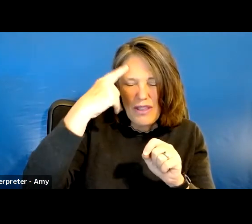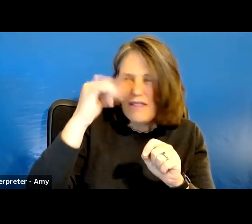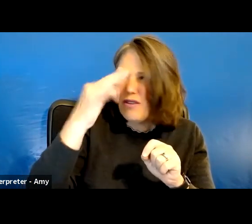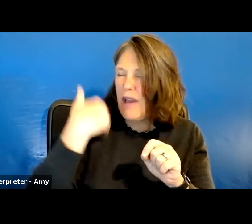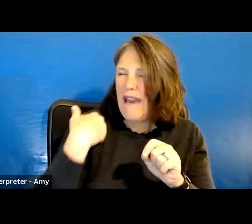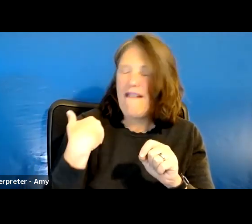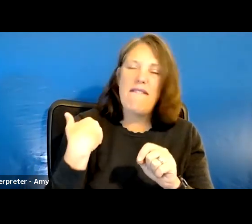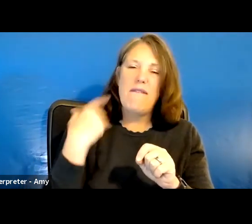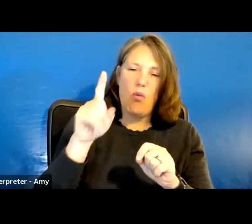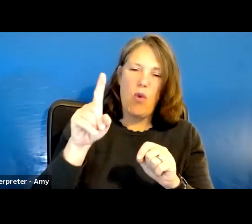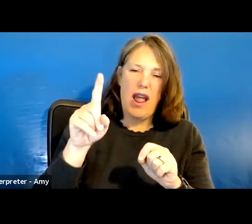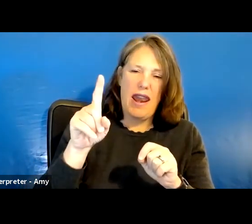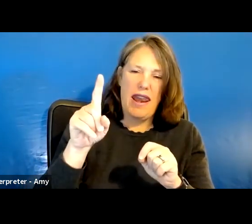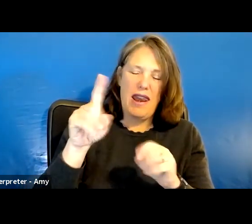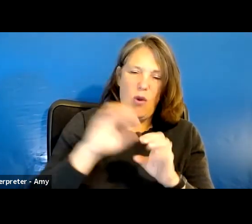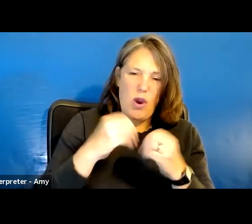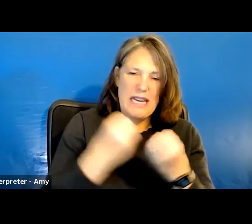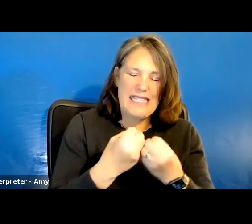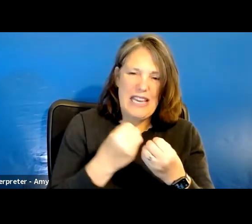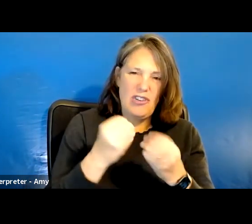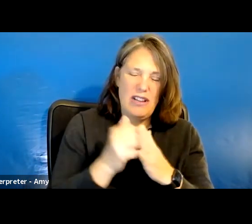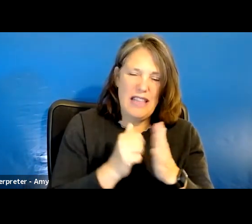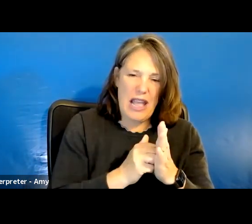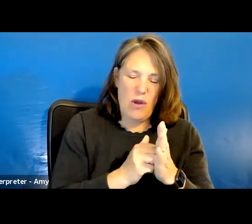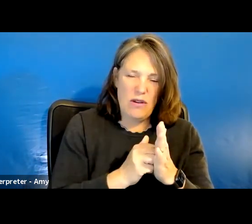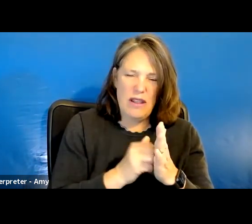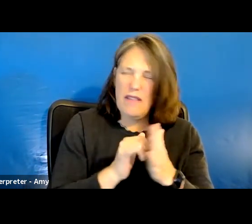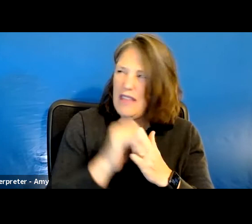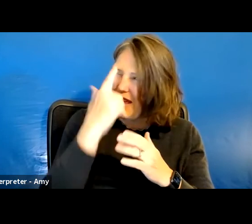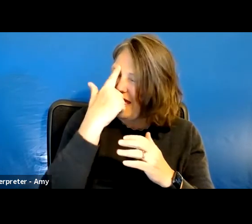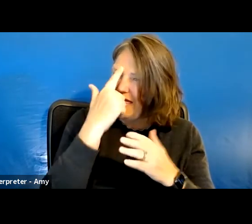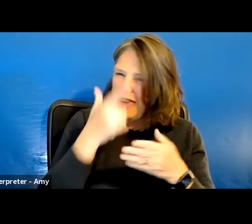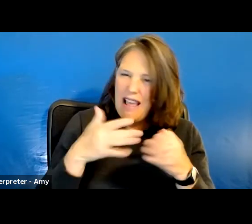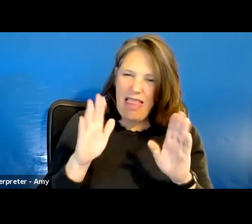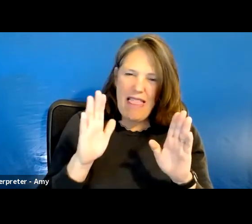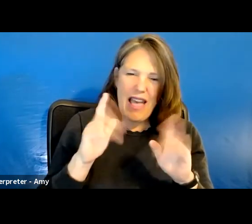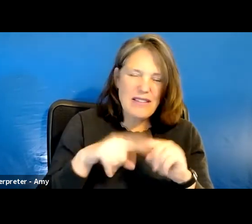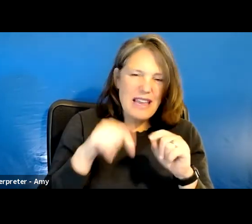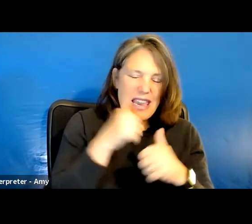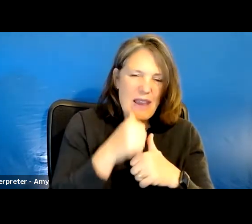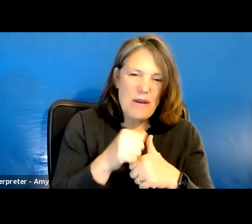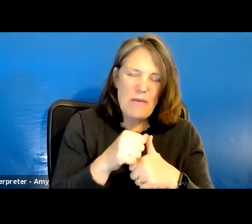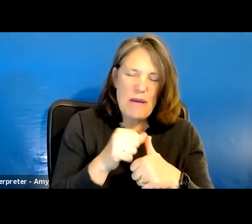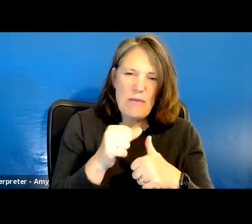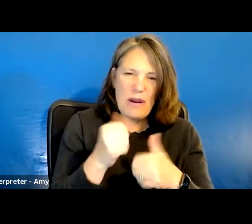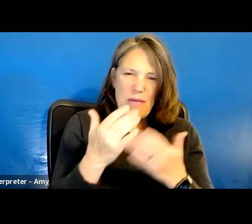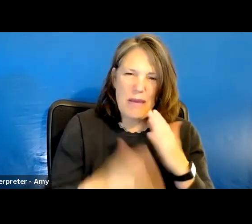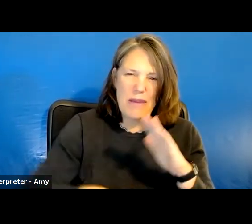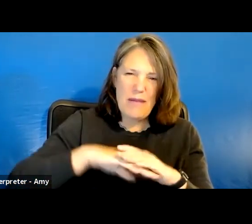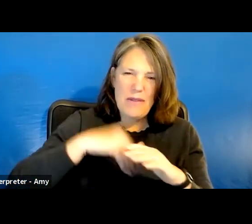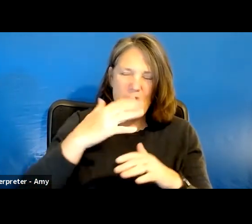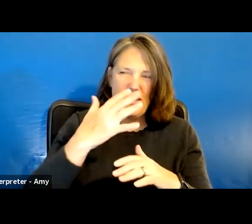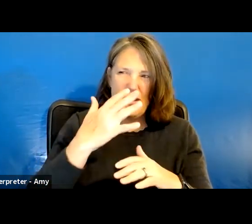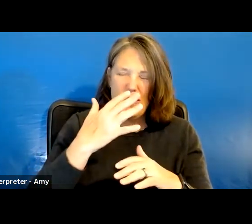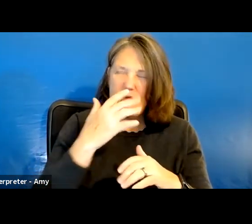one organizational account, which I think allows, I can't remember exactly, but maybe up to five users.